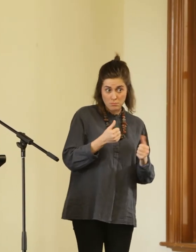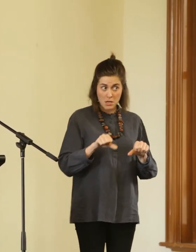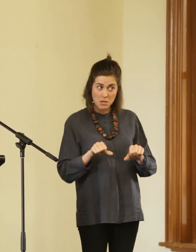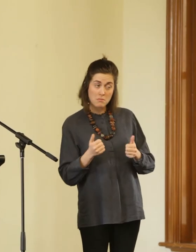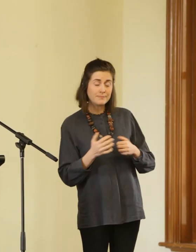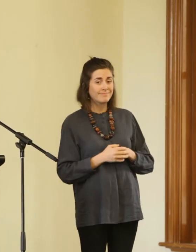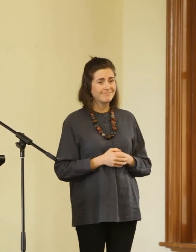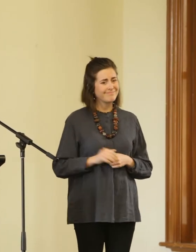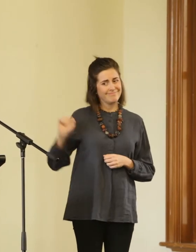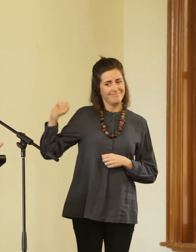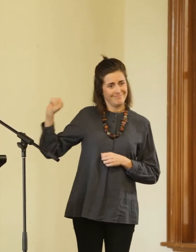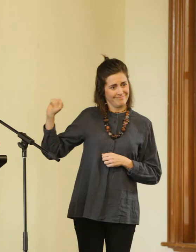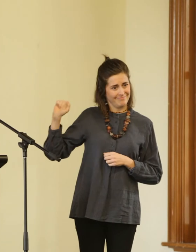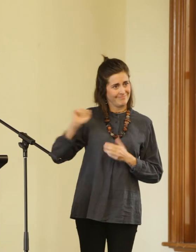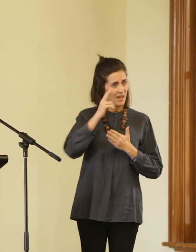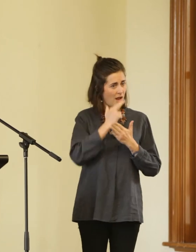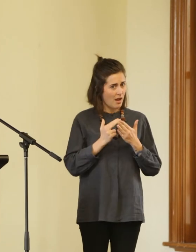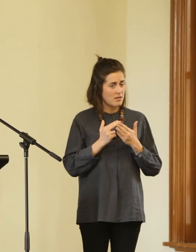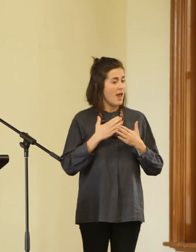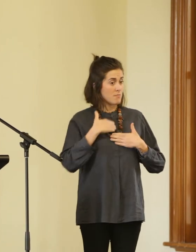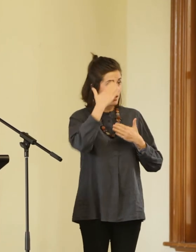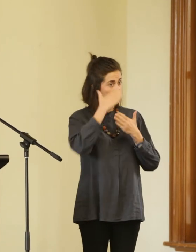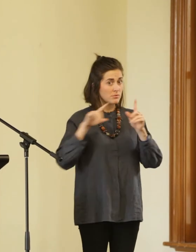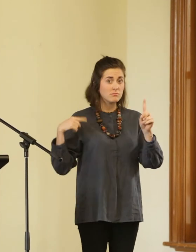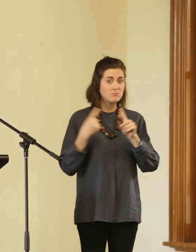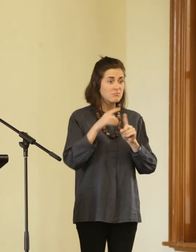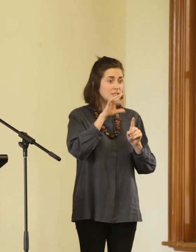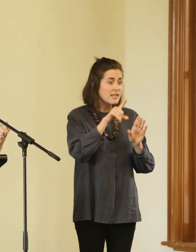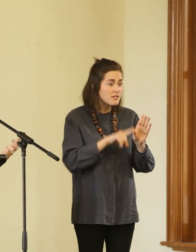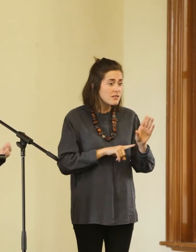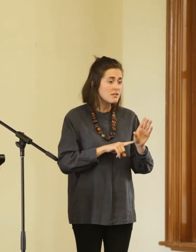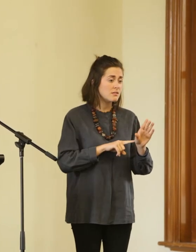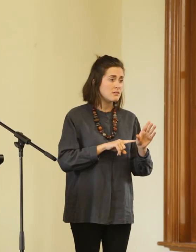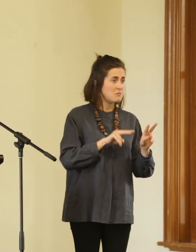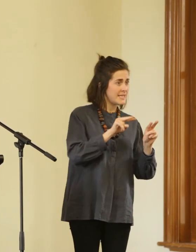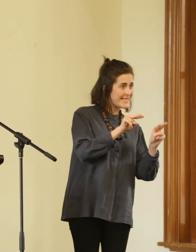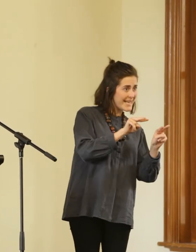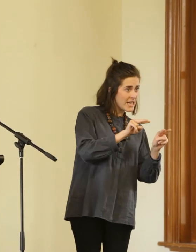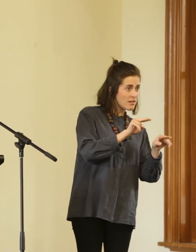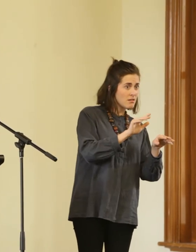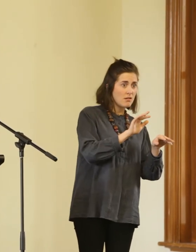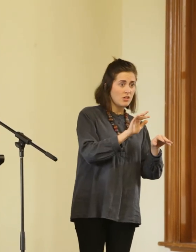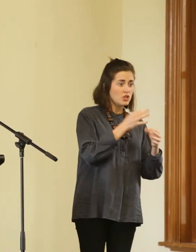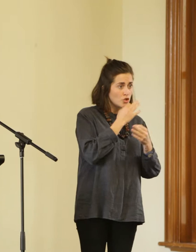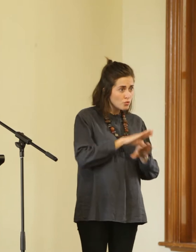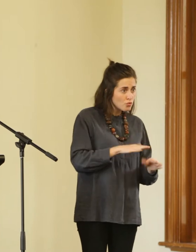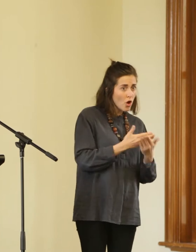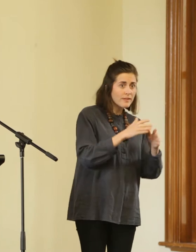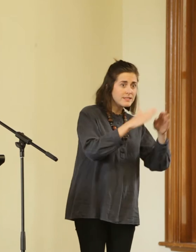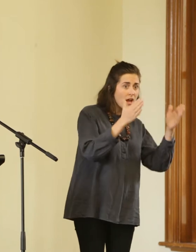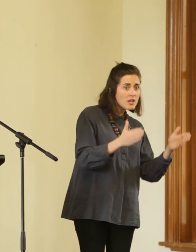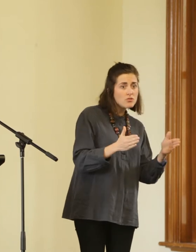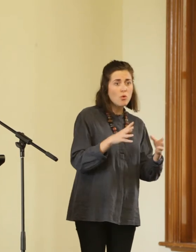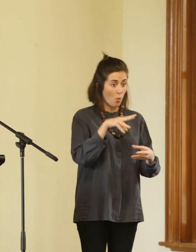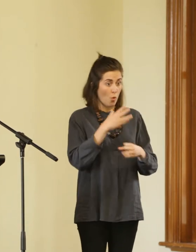Henson's works and my experiences over the last decade of seeing and making work for adult audiences that features children on stage